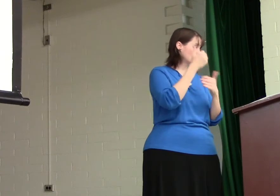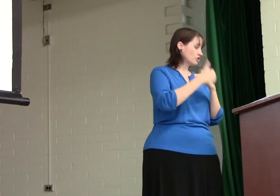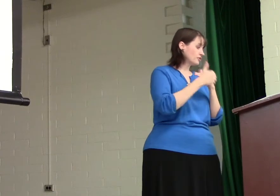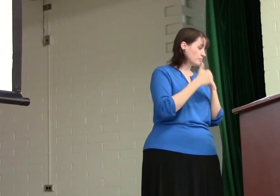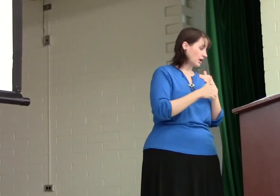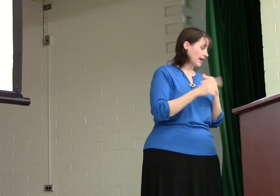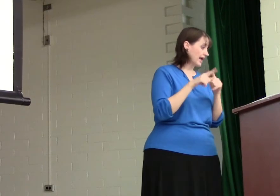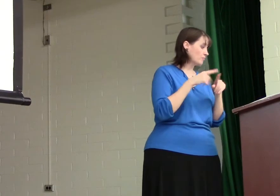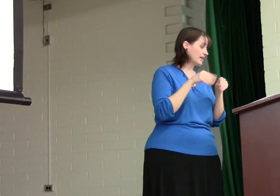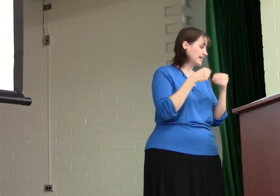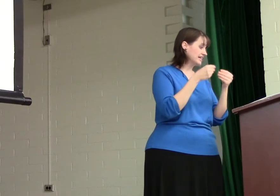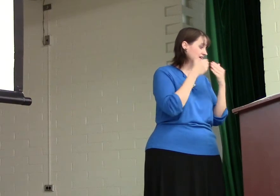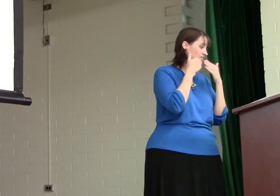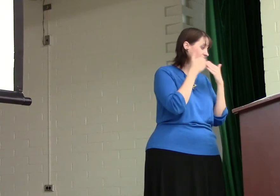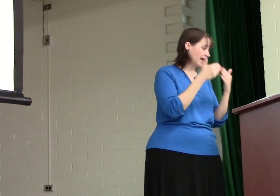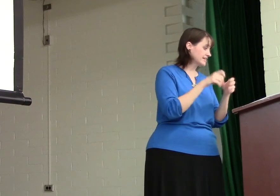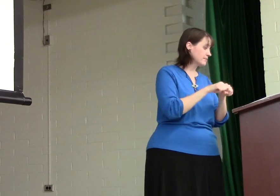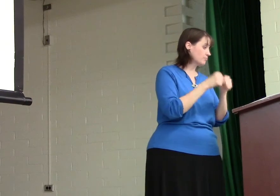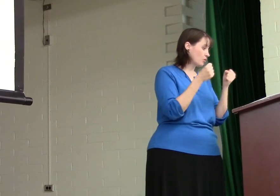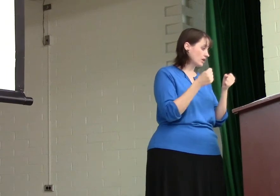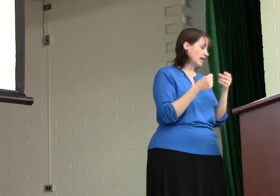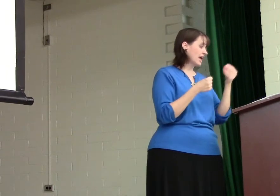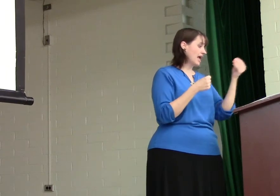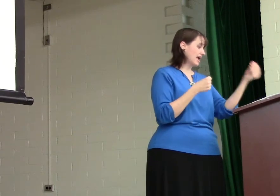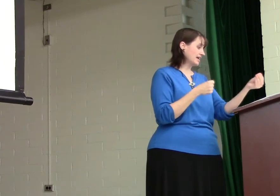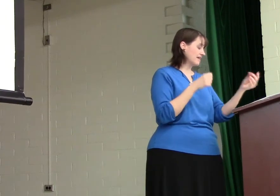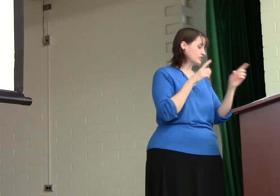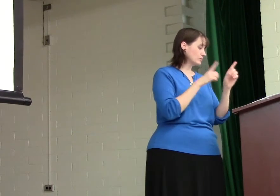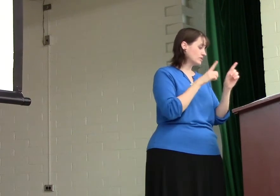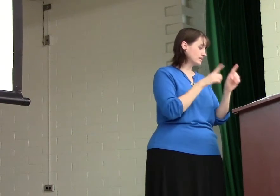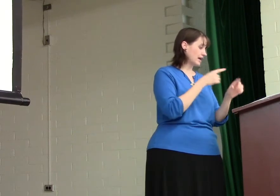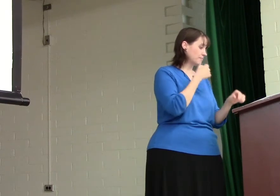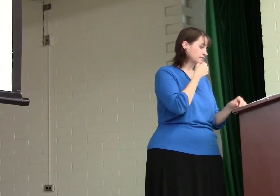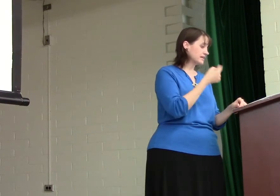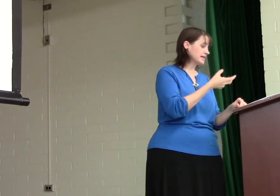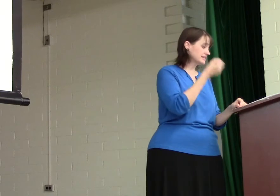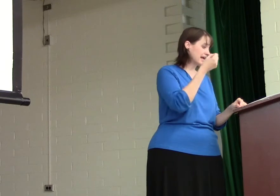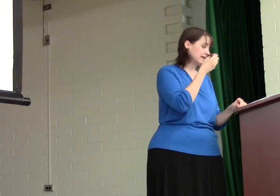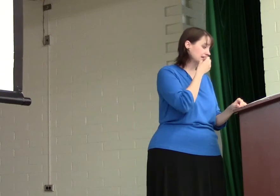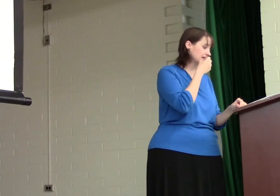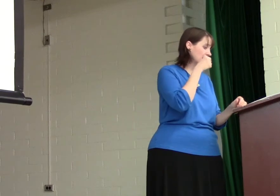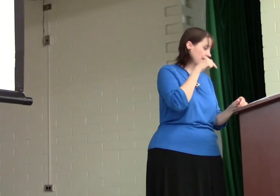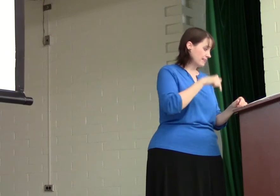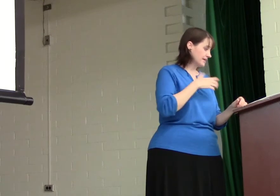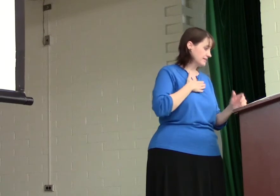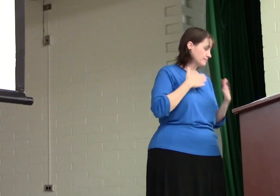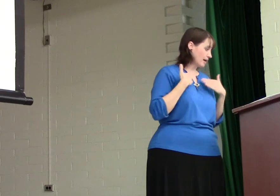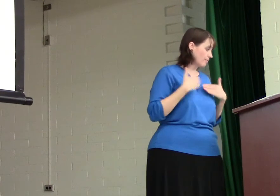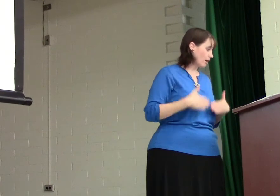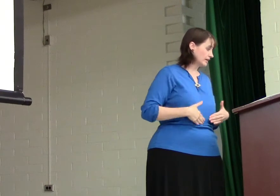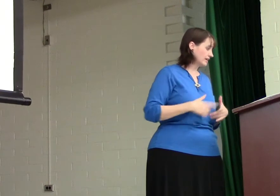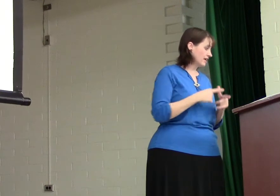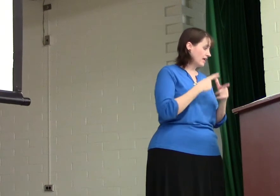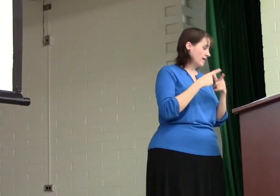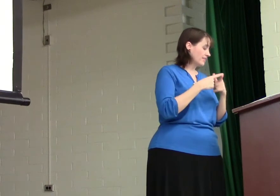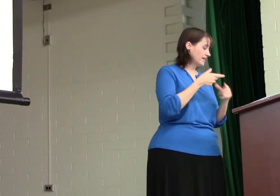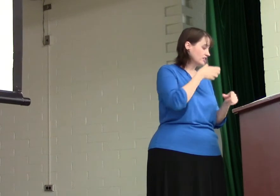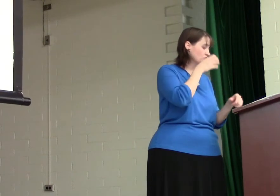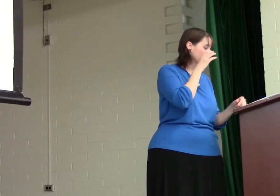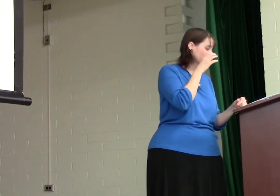took the bread, and when he had given thanks, he broke it, and gave it to his disciples, saying, Take and eat. This is my body. Then he took the